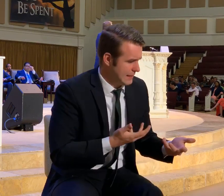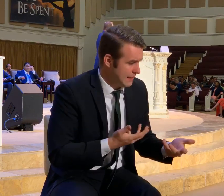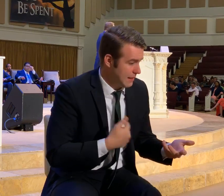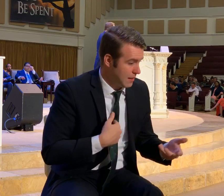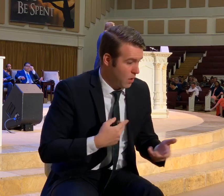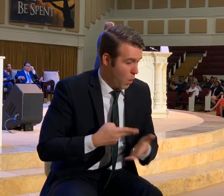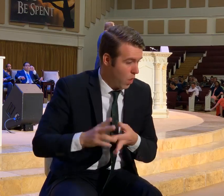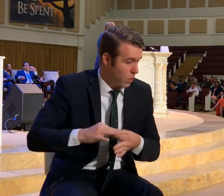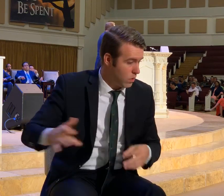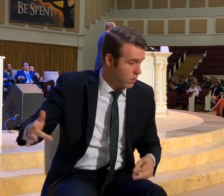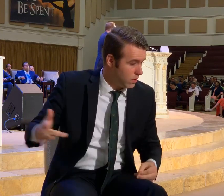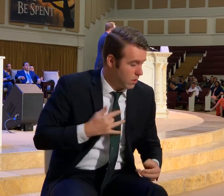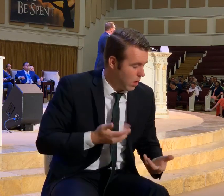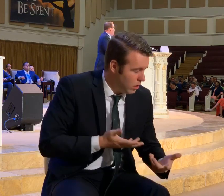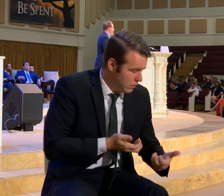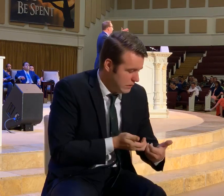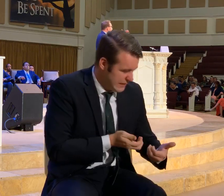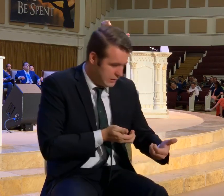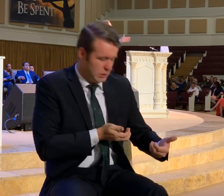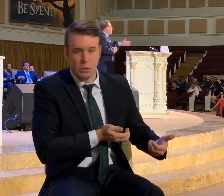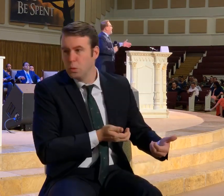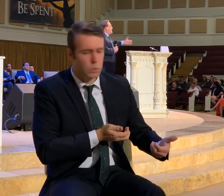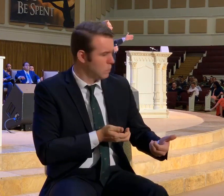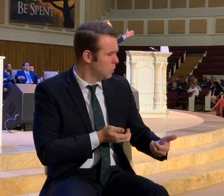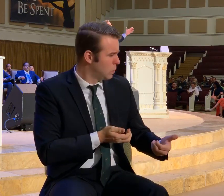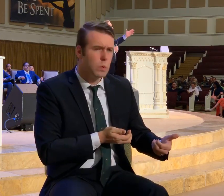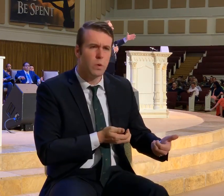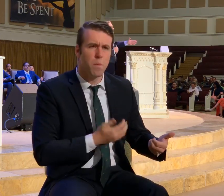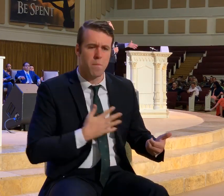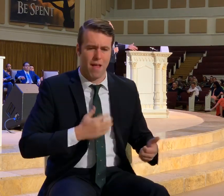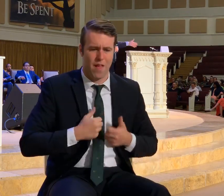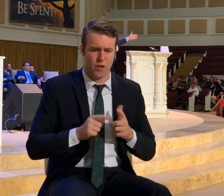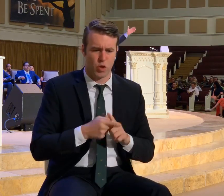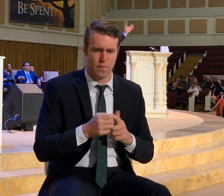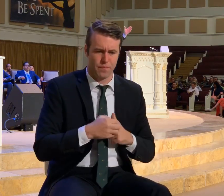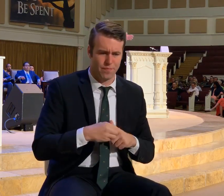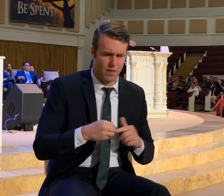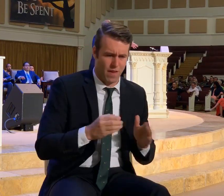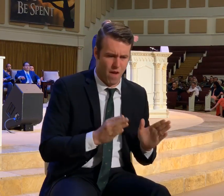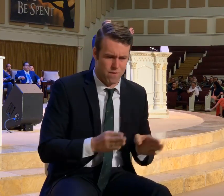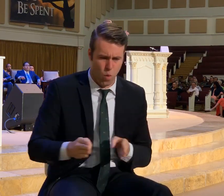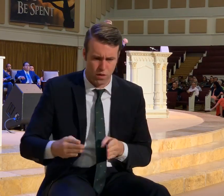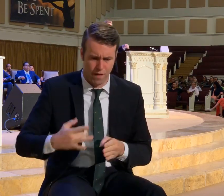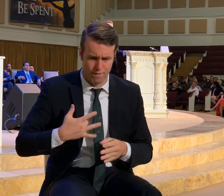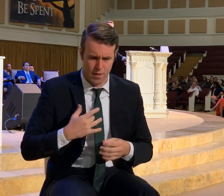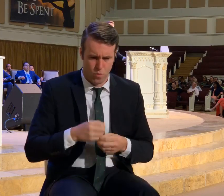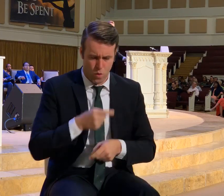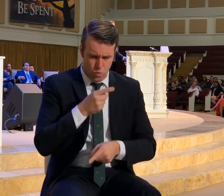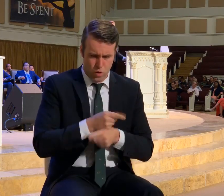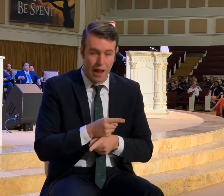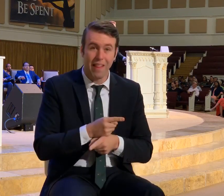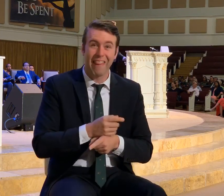And then you got the Holy Ghost. things began to happen. And order began to come into your life. That was the work of sanctification.